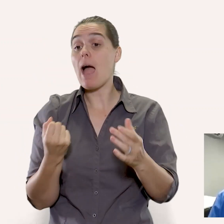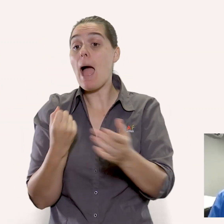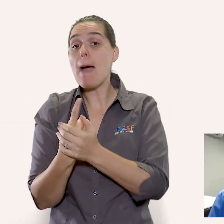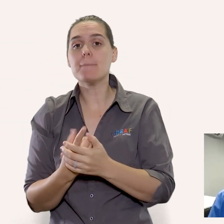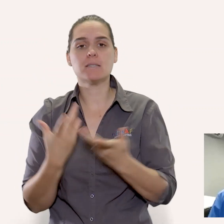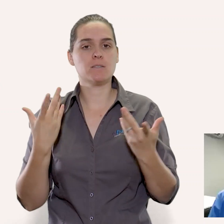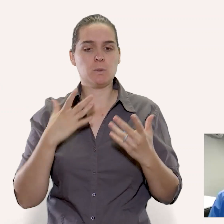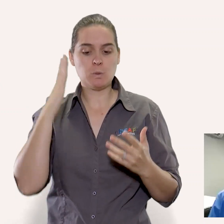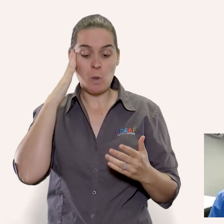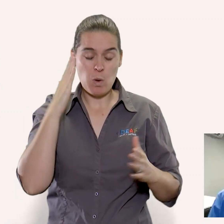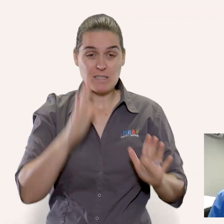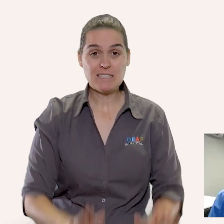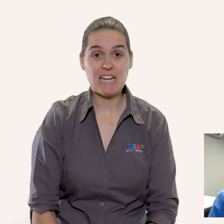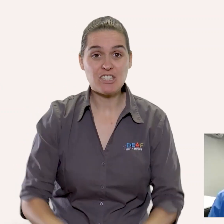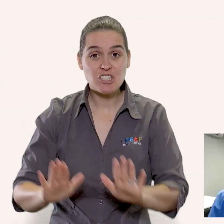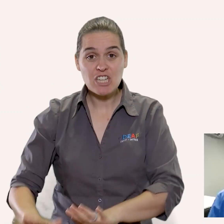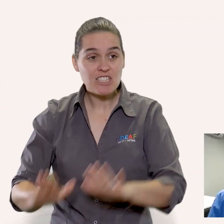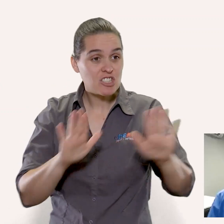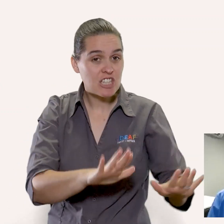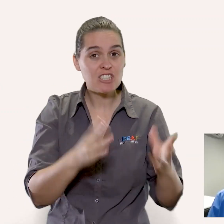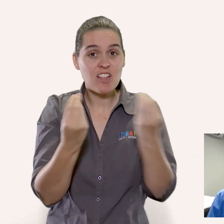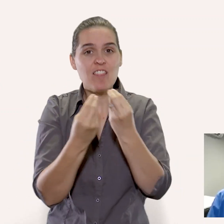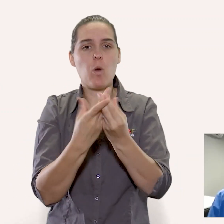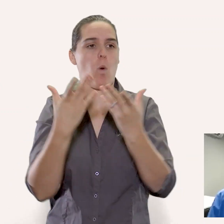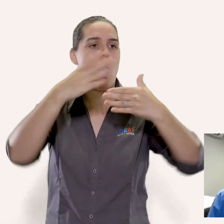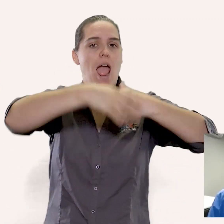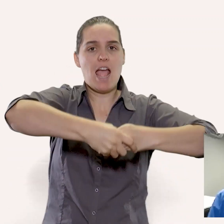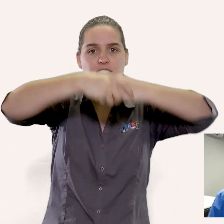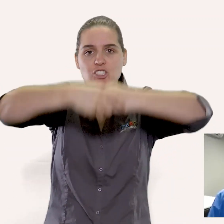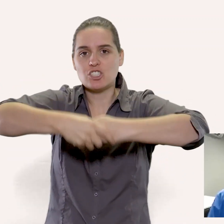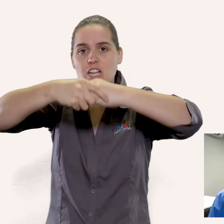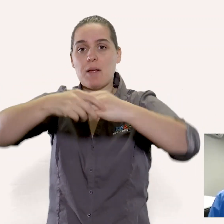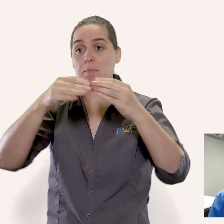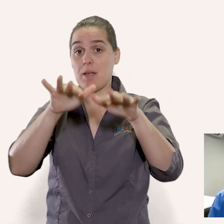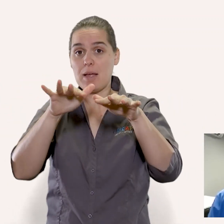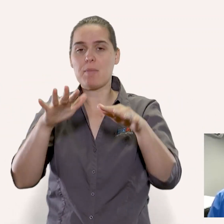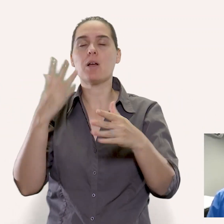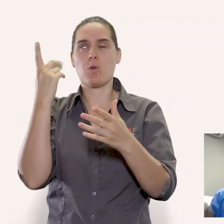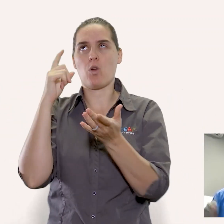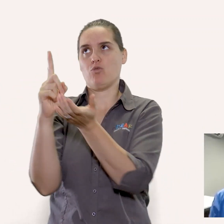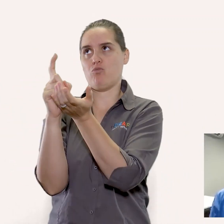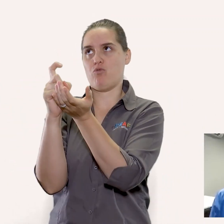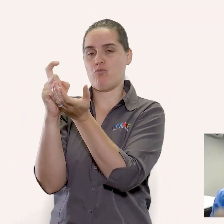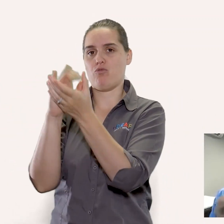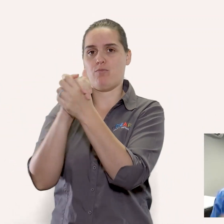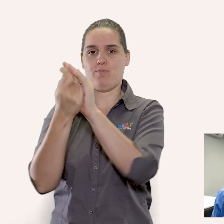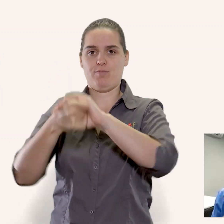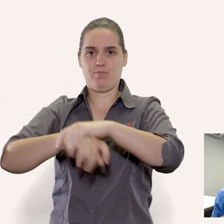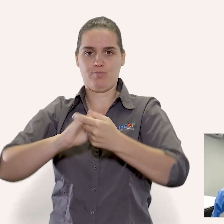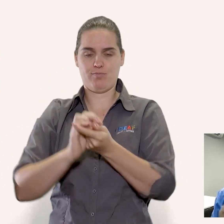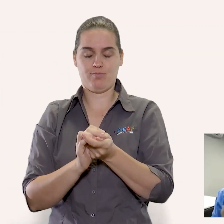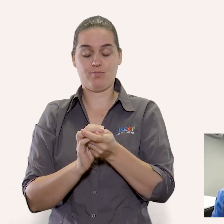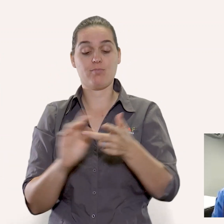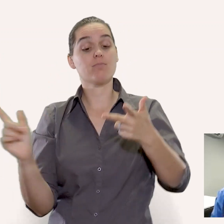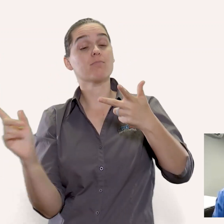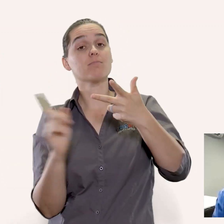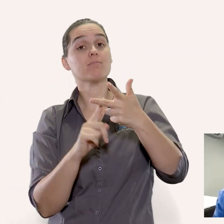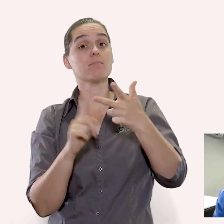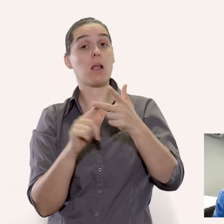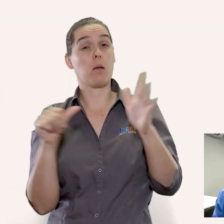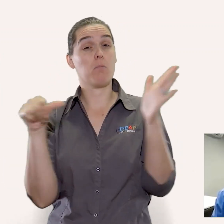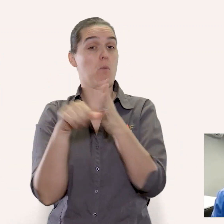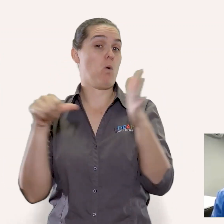it's in the middle of winter that you just use something like a waterless hand cleaner sleep enough i cannot